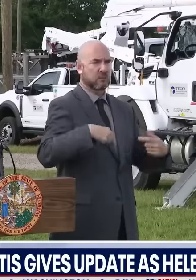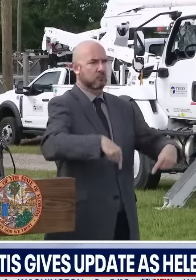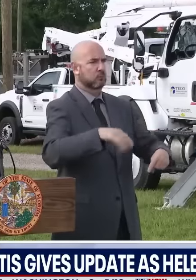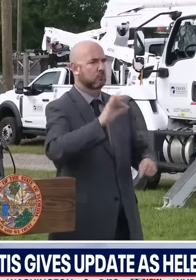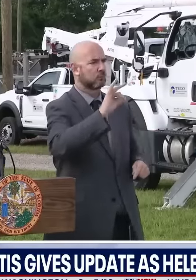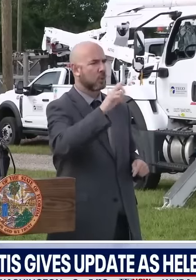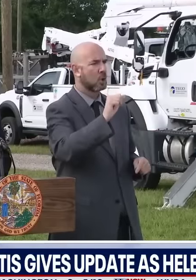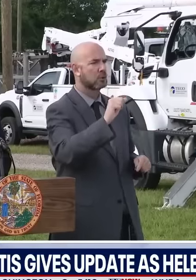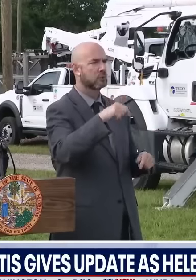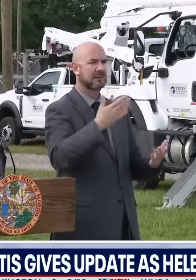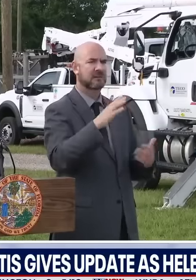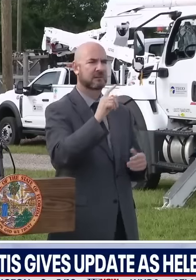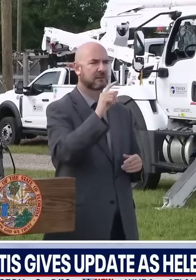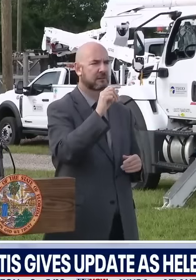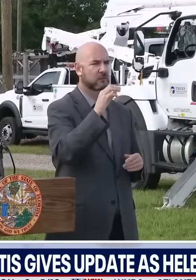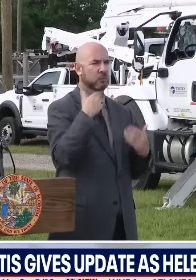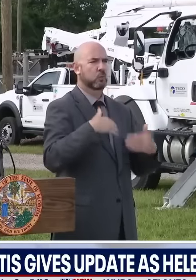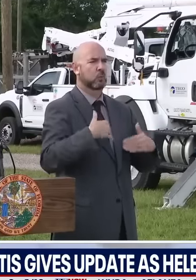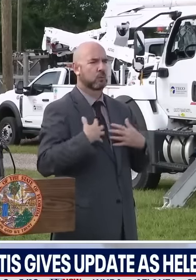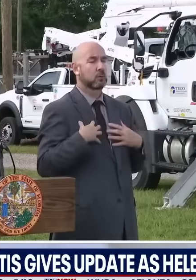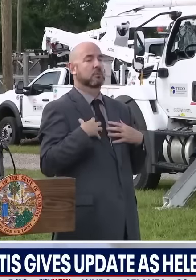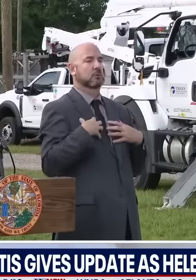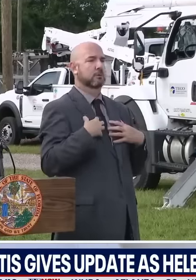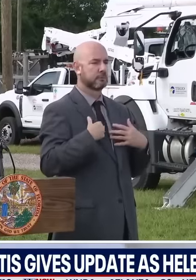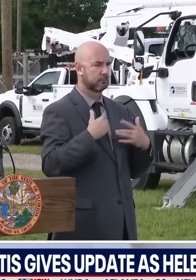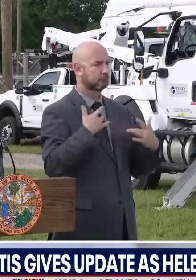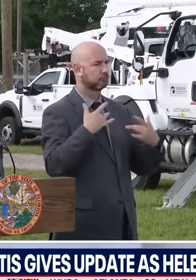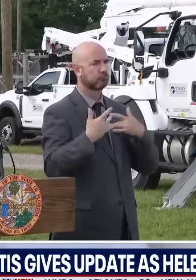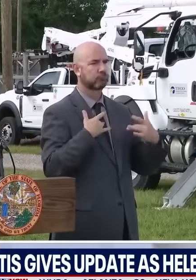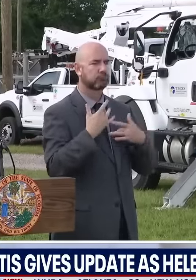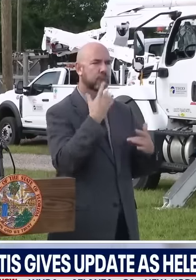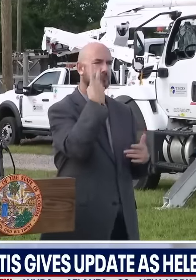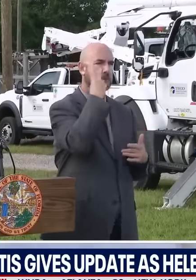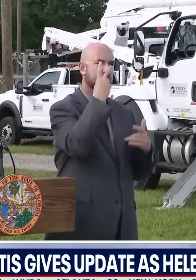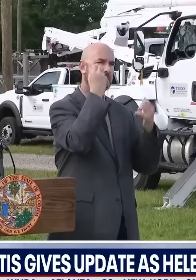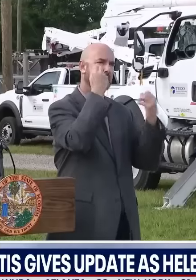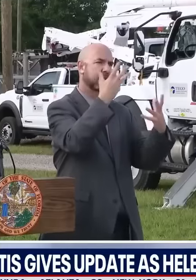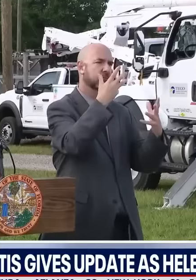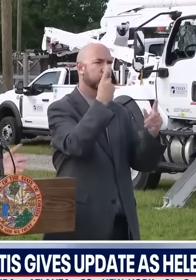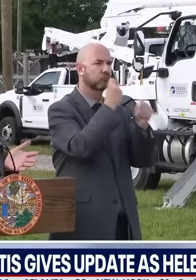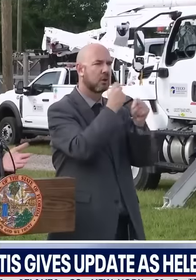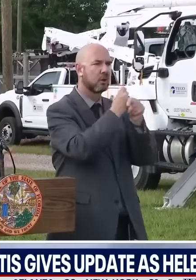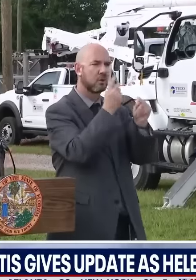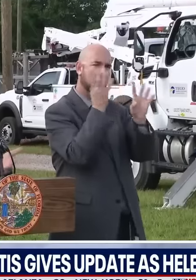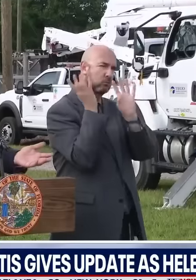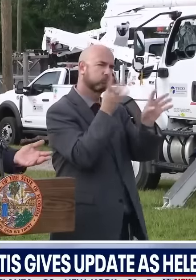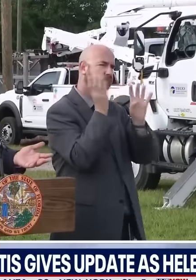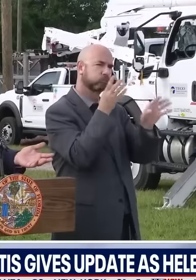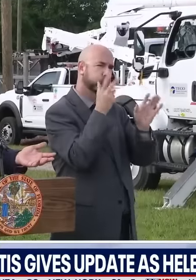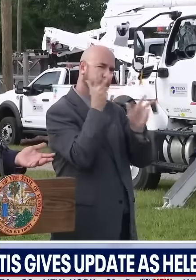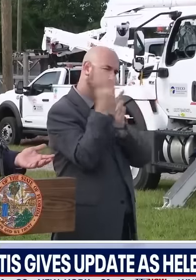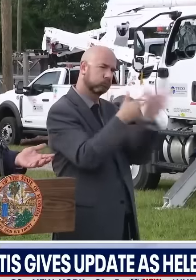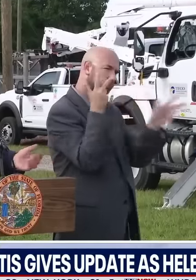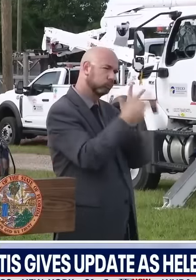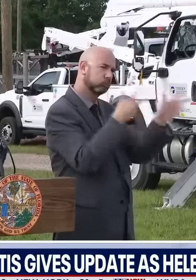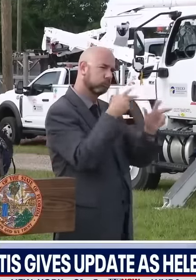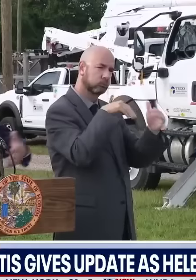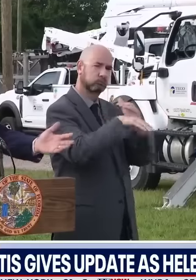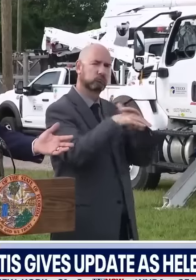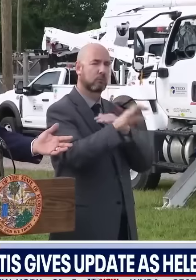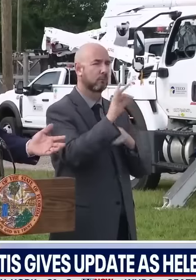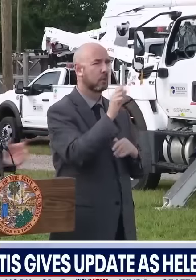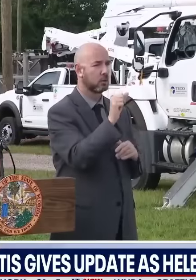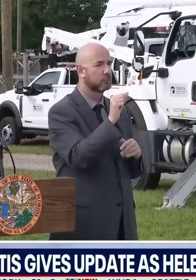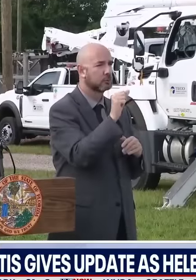appreciate seeing those trucks coming into the state with the linemen prior to hurricanes, and they love the fact that the storm passes,